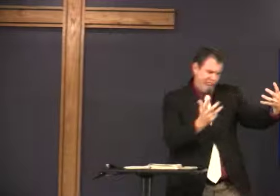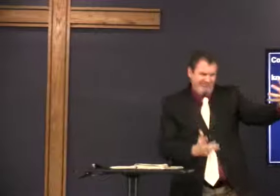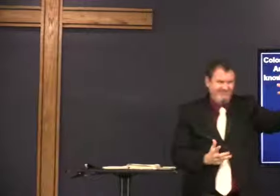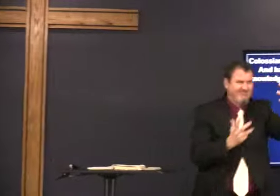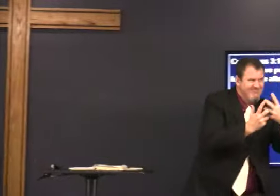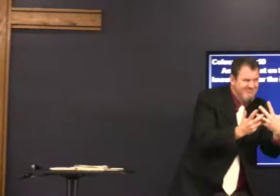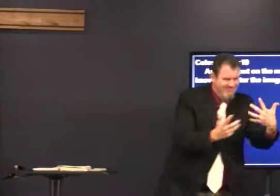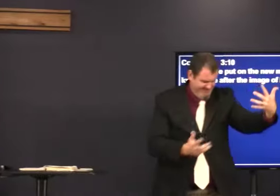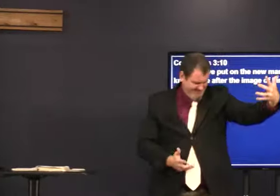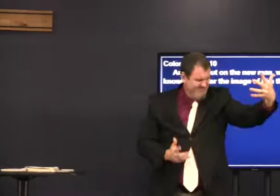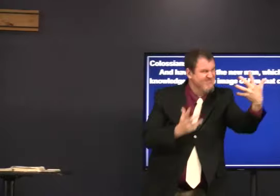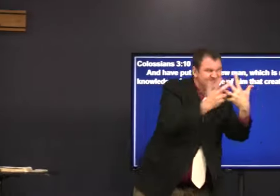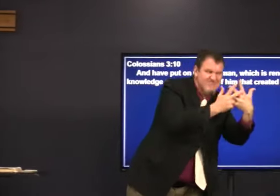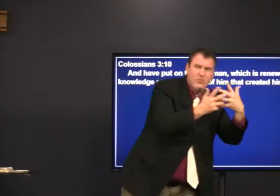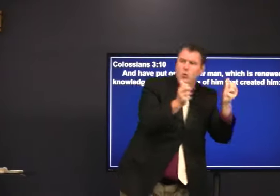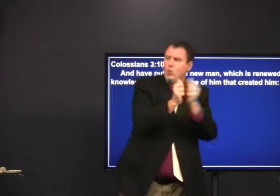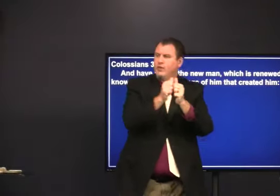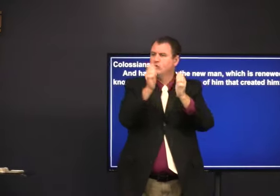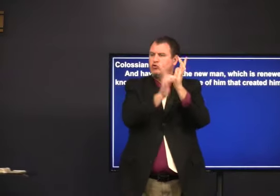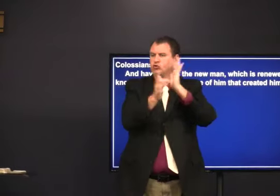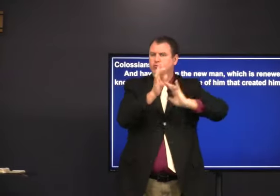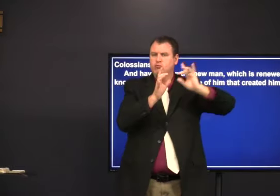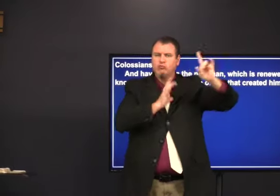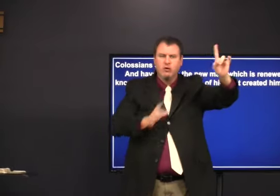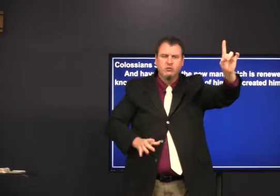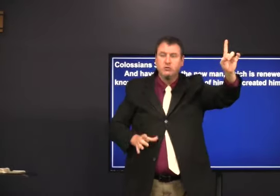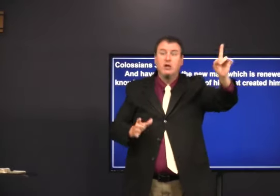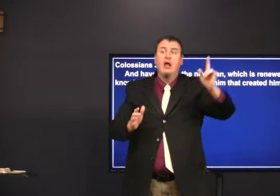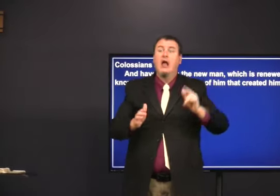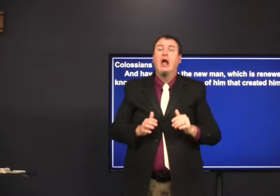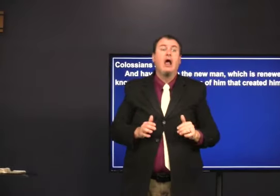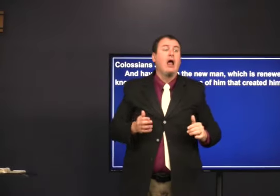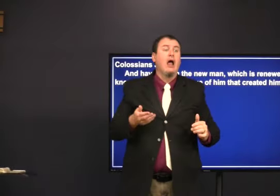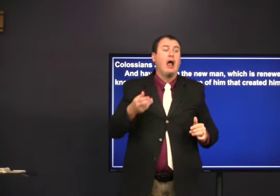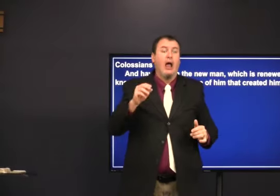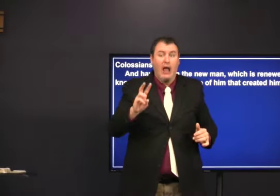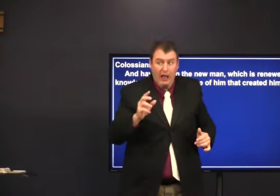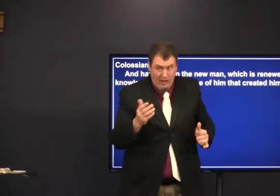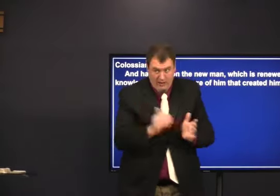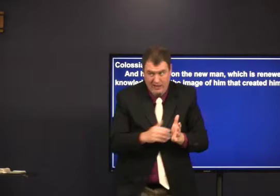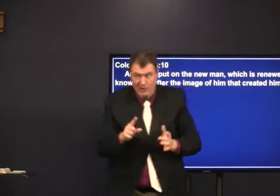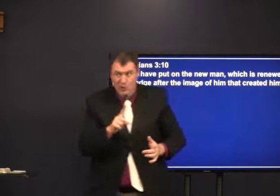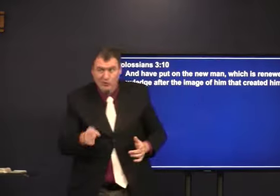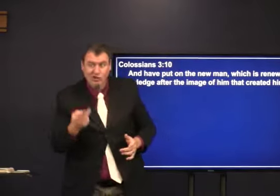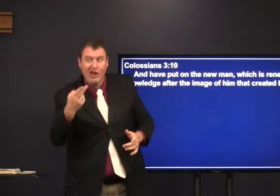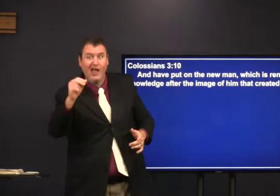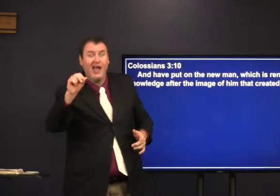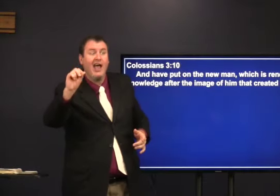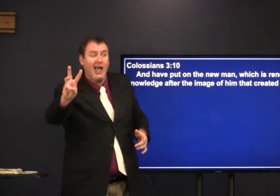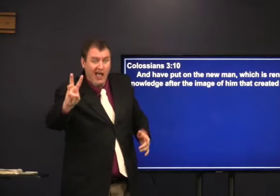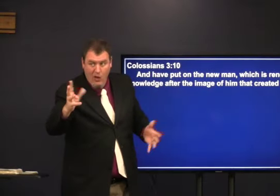Now, we align ourselves, try to make ourselves more like Jesus Christ.